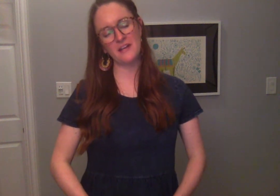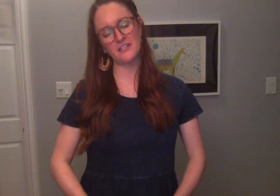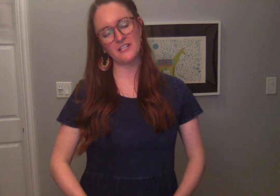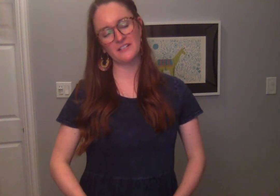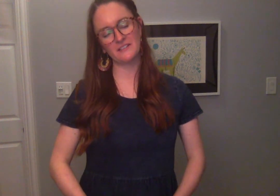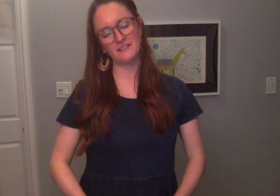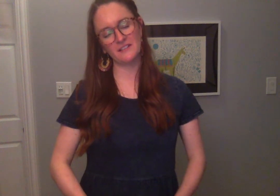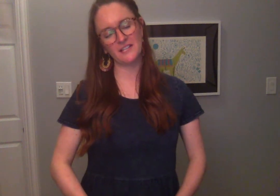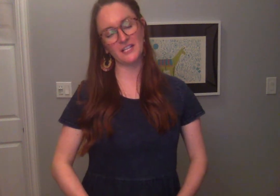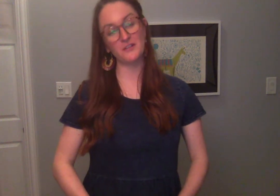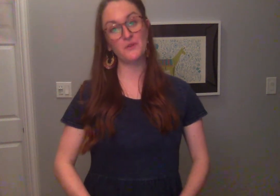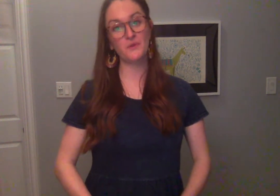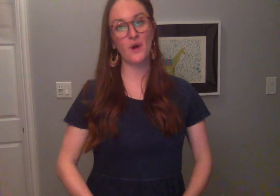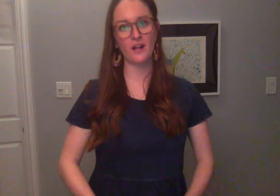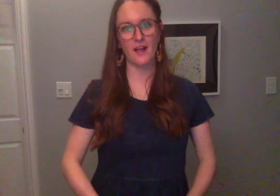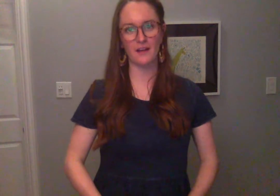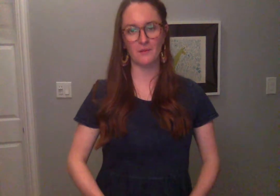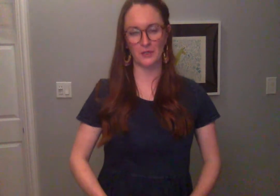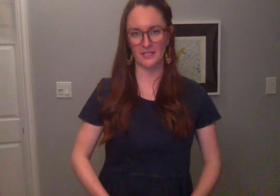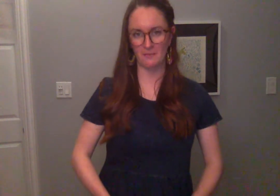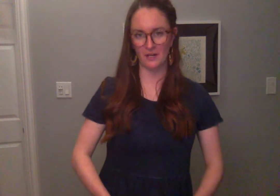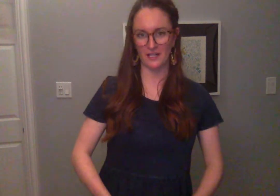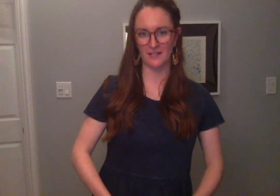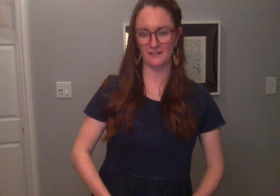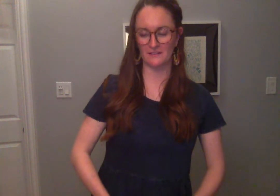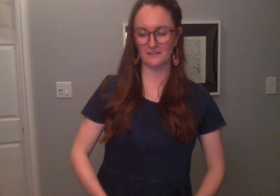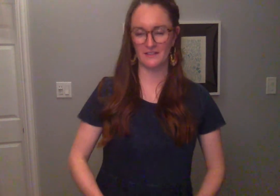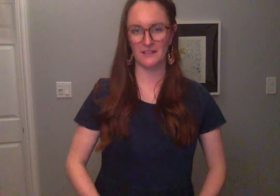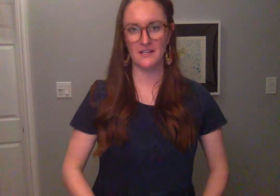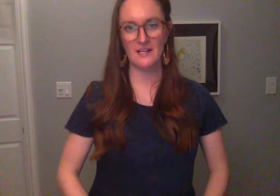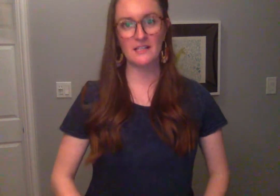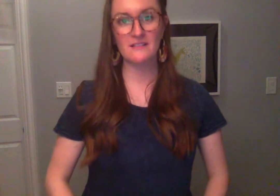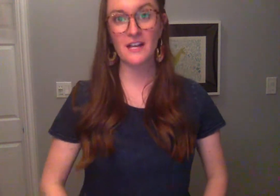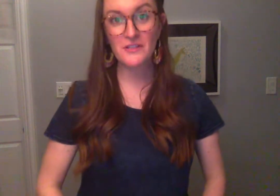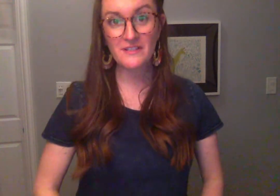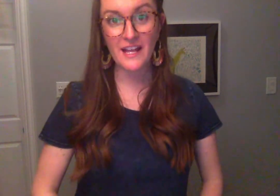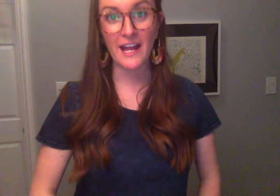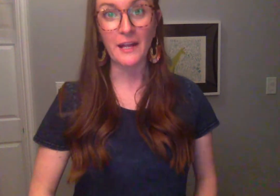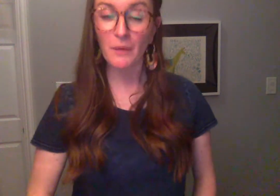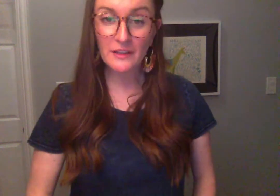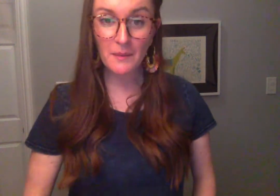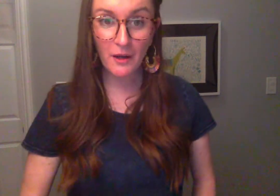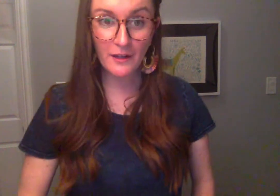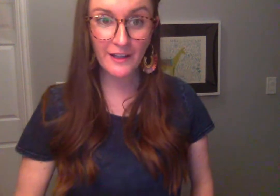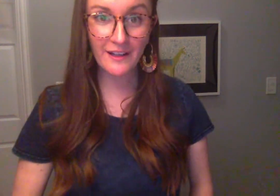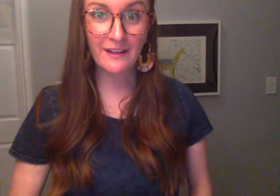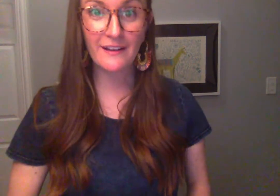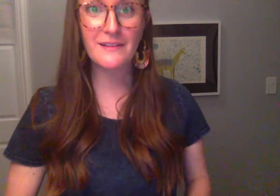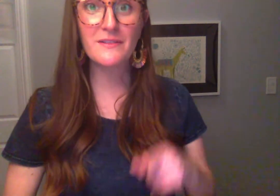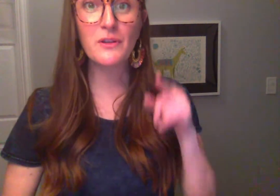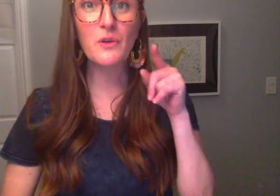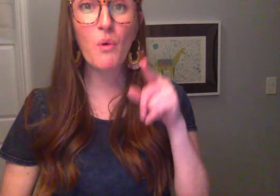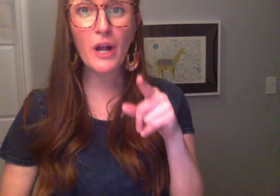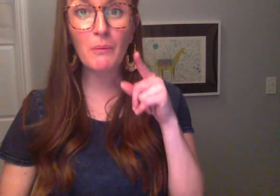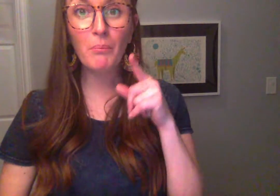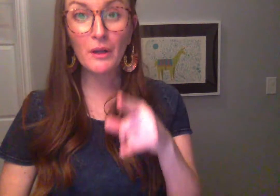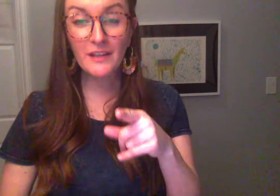Imagine that you are at a birthday party. It's not just a birthday party. It's your birthday